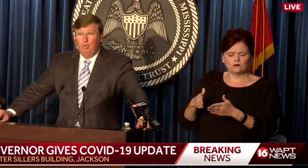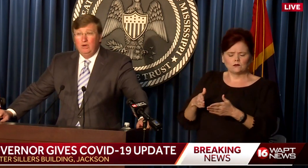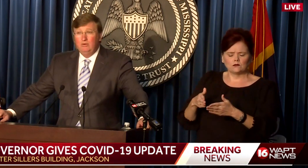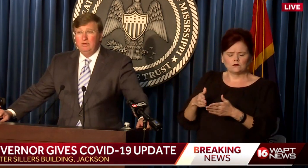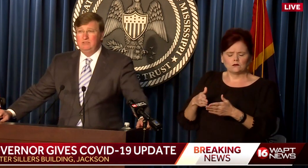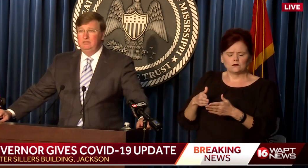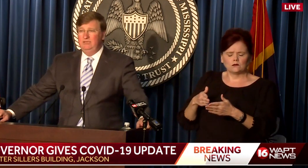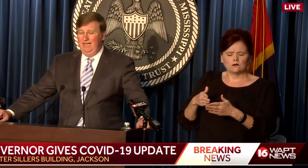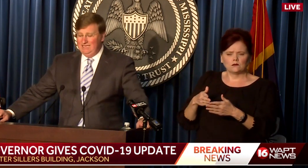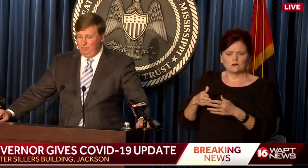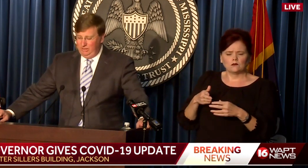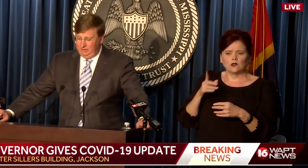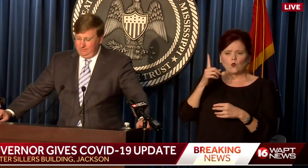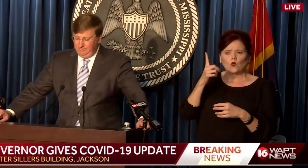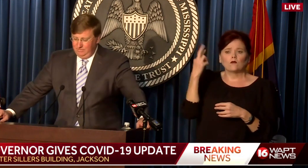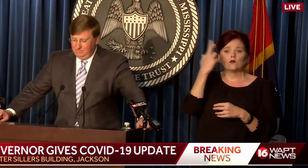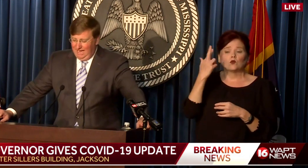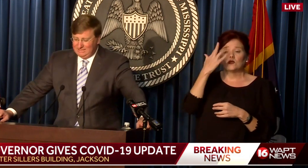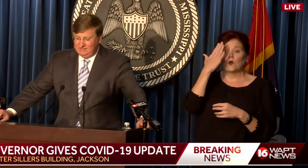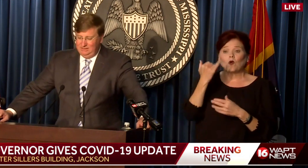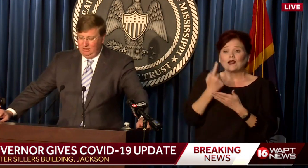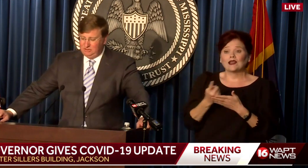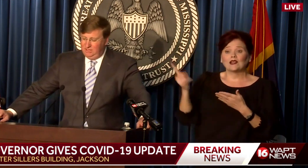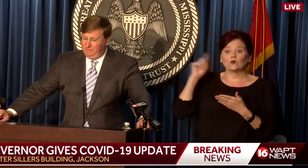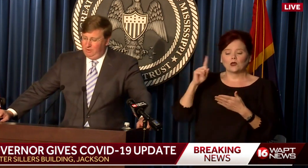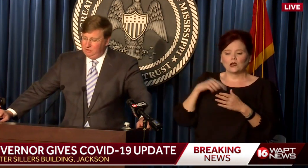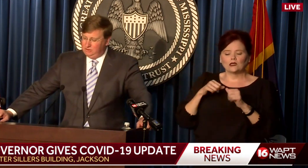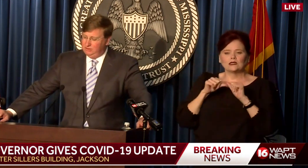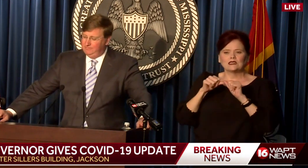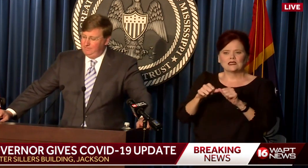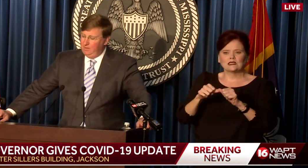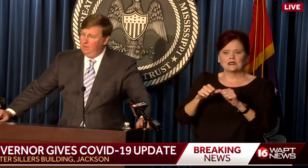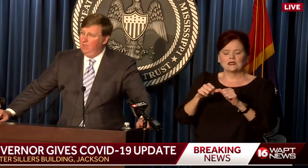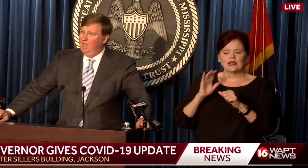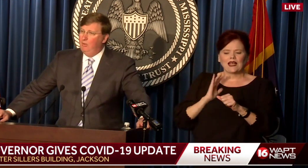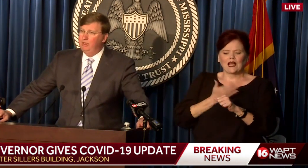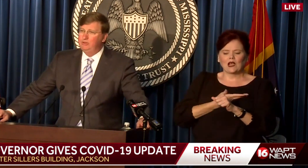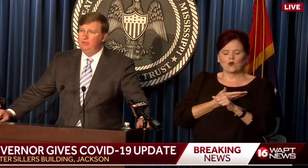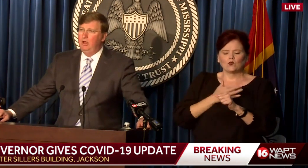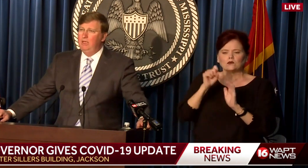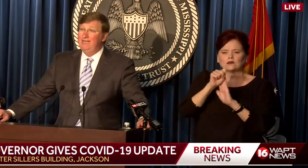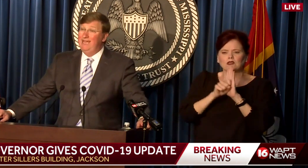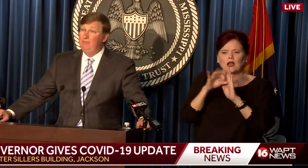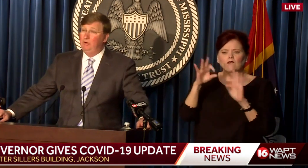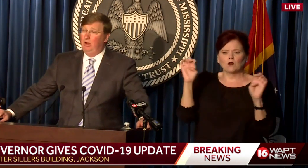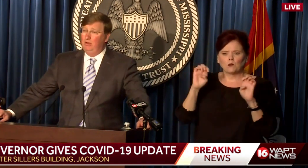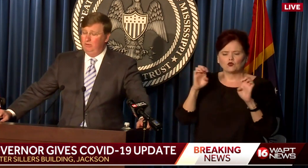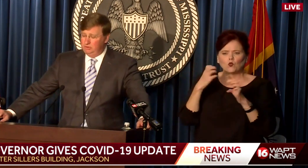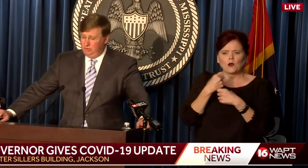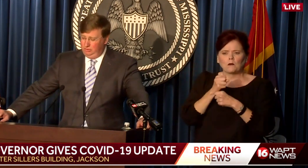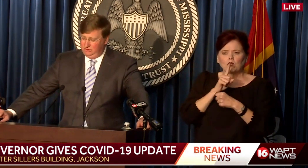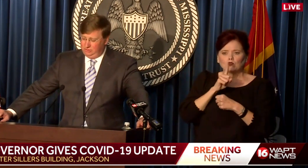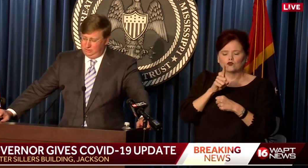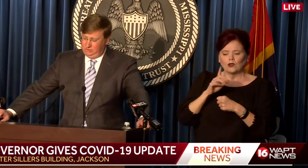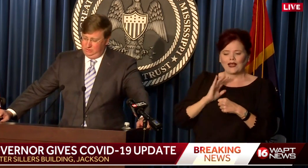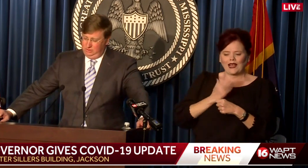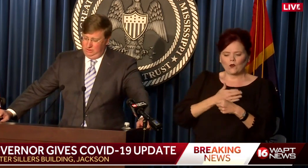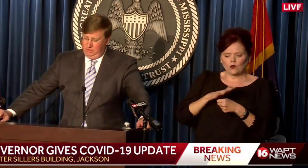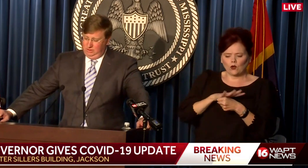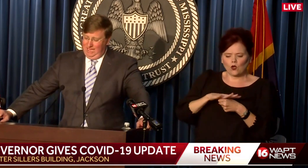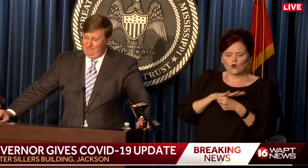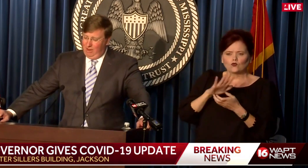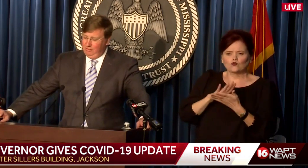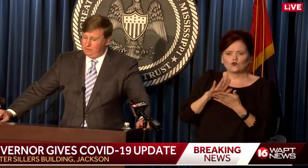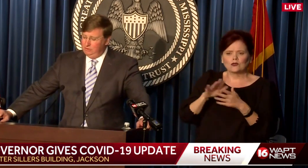That is one of the reasons that last week I extended our state of emergency. I wanted to enable our local school districts